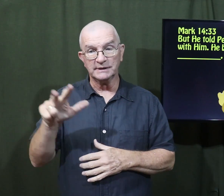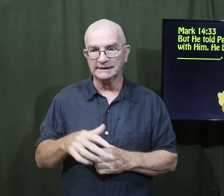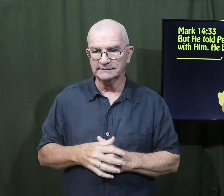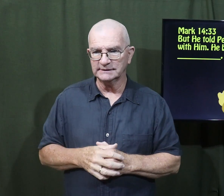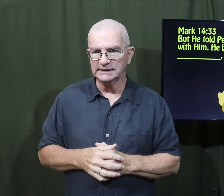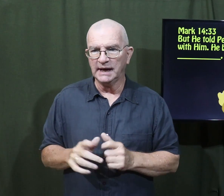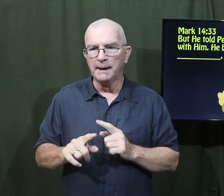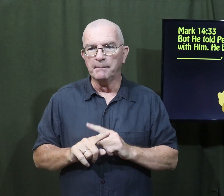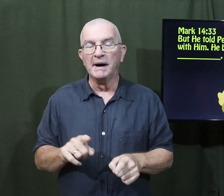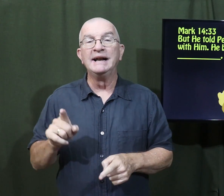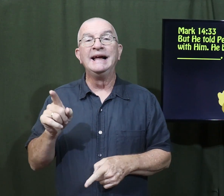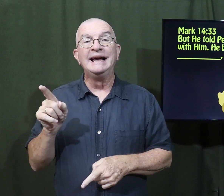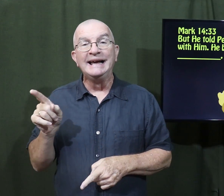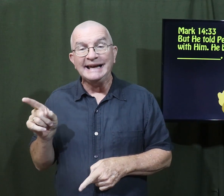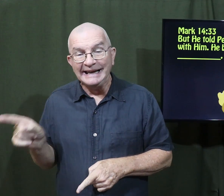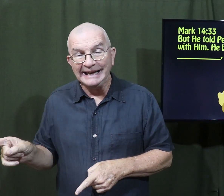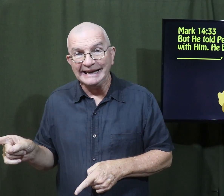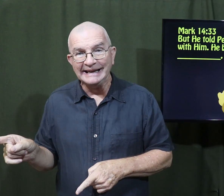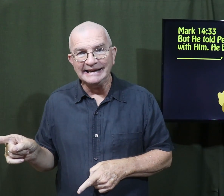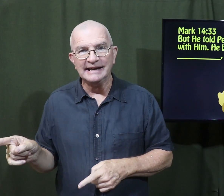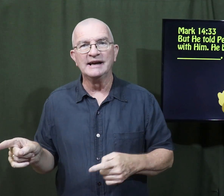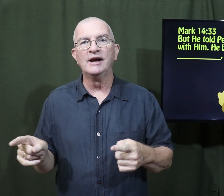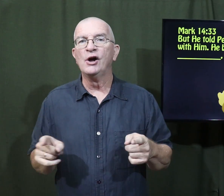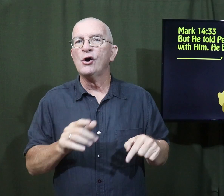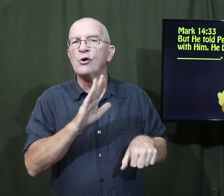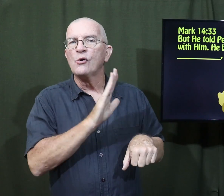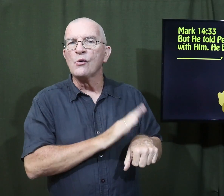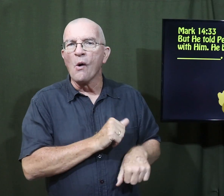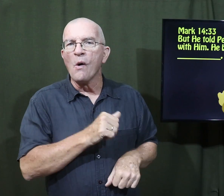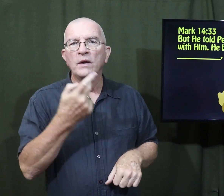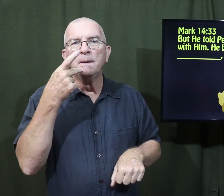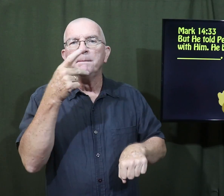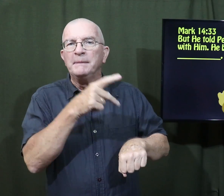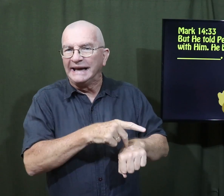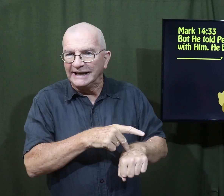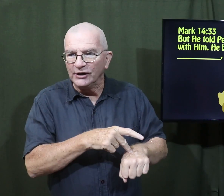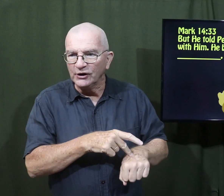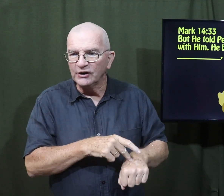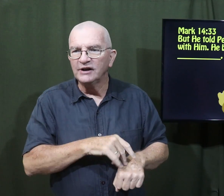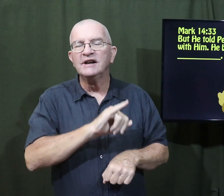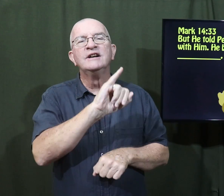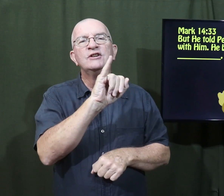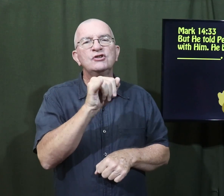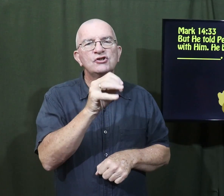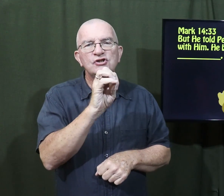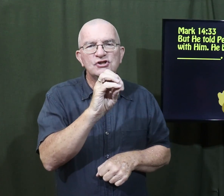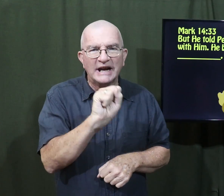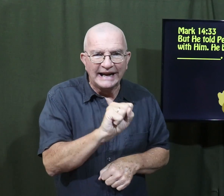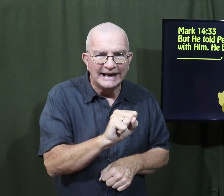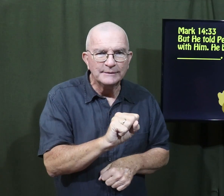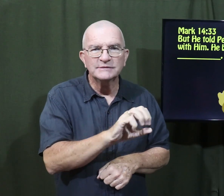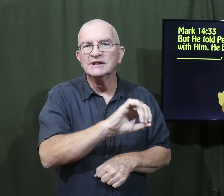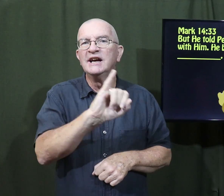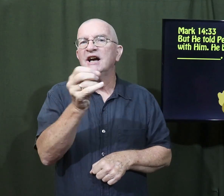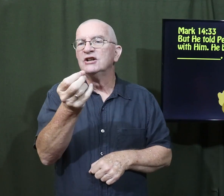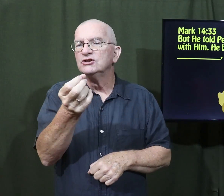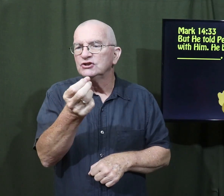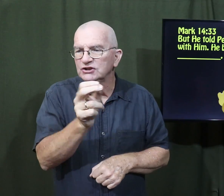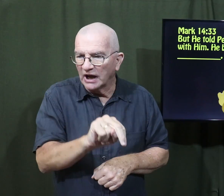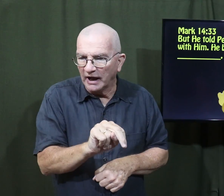Verse 33, But he told Peter, Peter, James, and